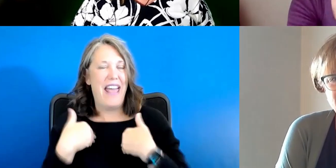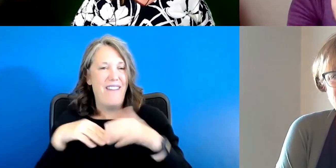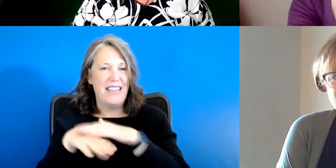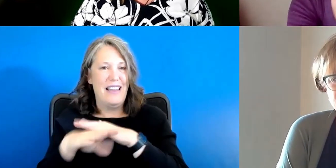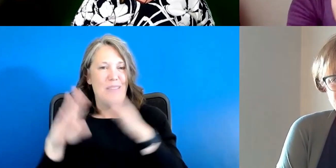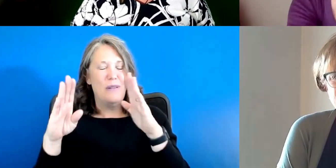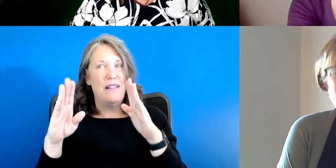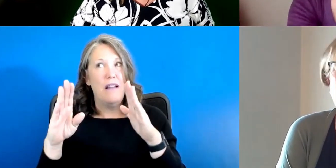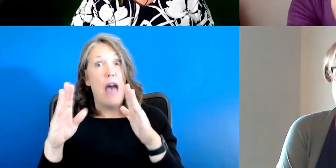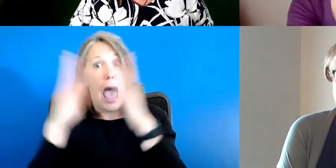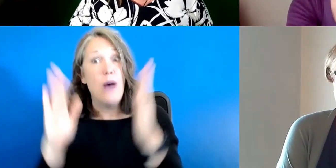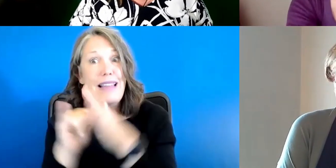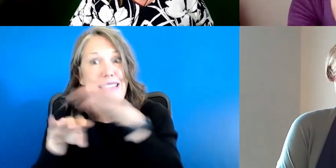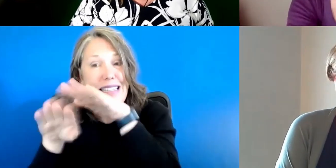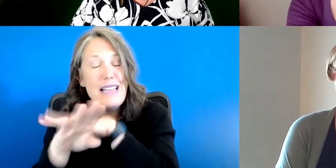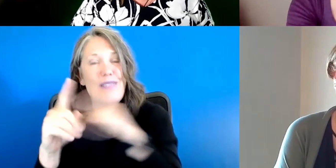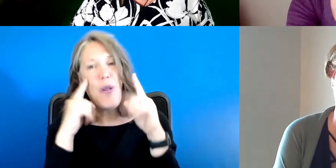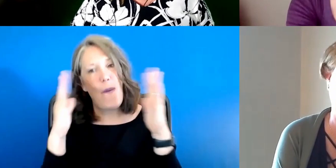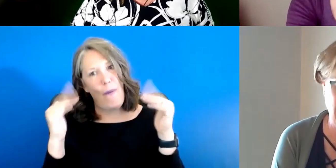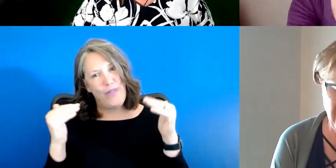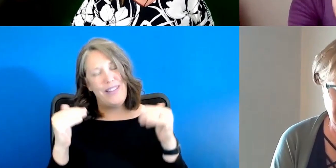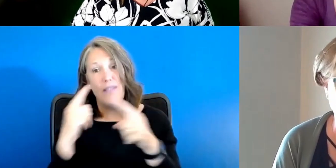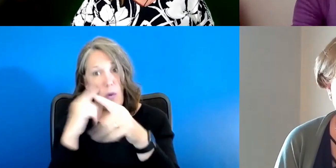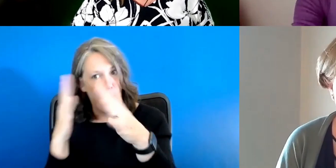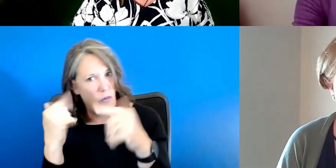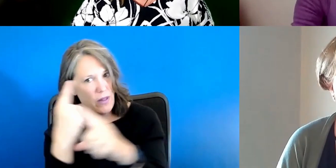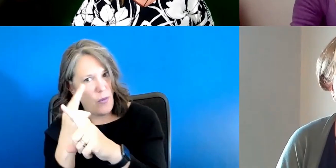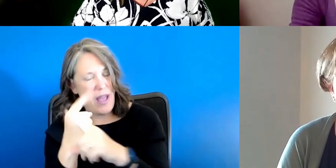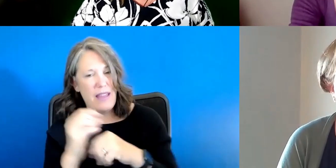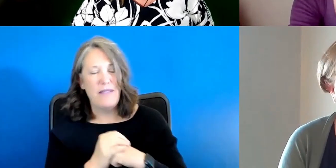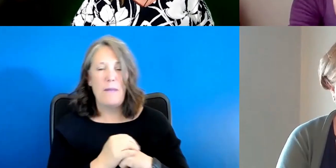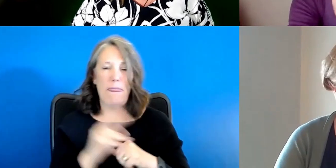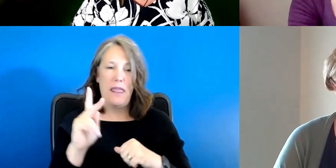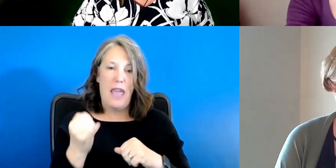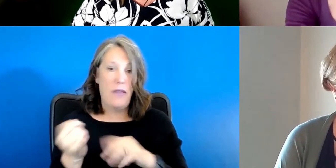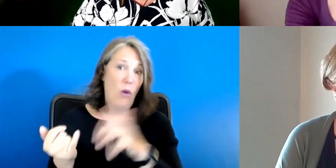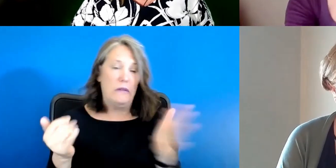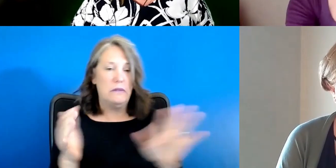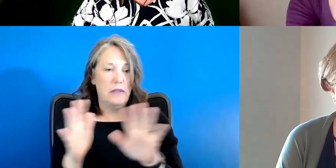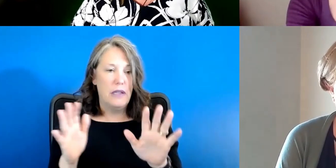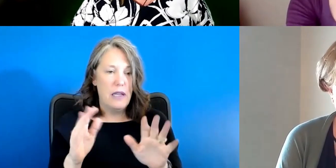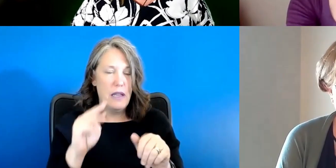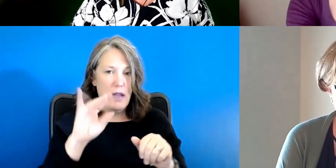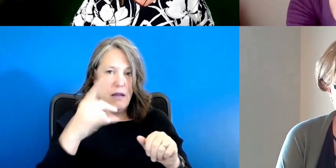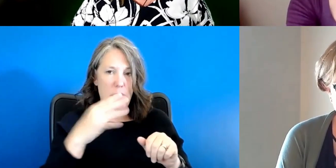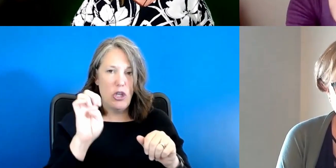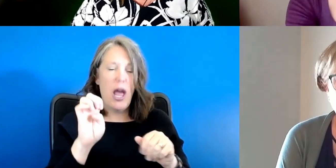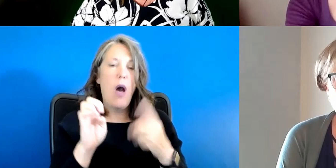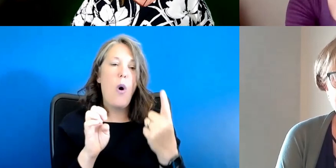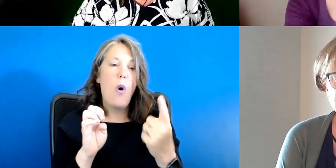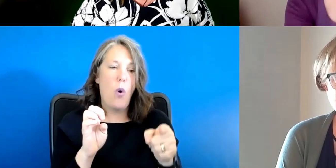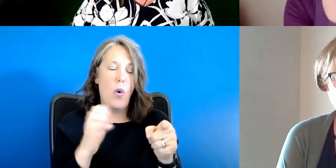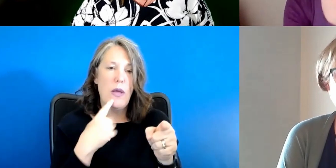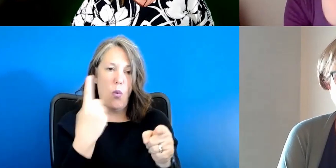housing, hopefully. Hopefully. Right. Right. So one last, oh, go ahead. We do have a one, one question